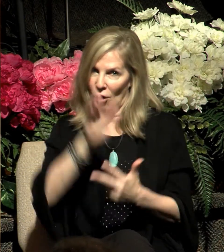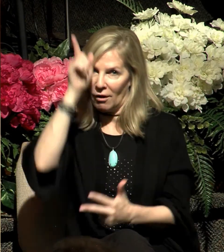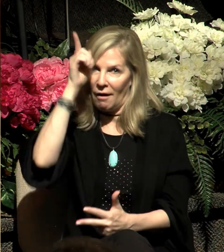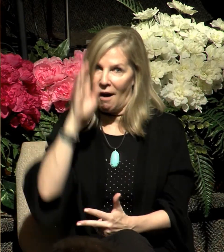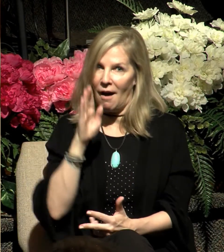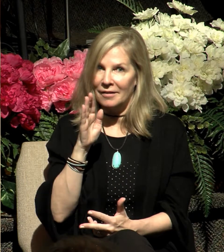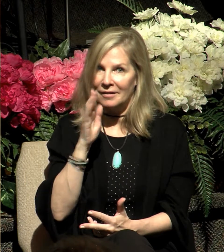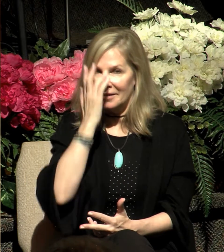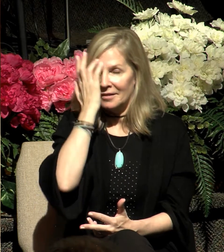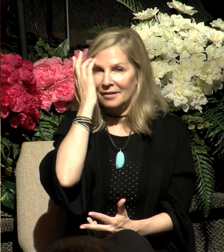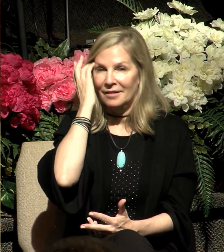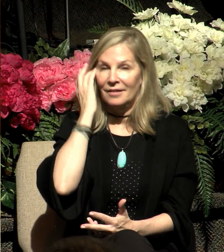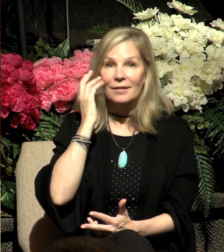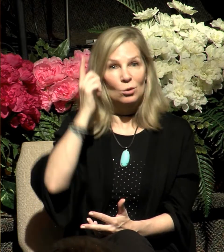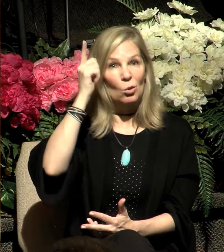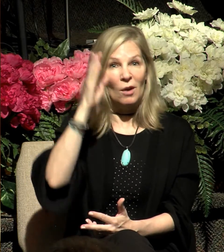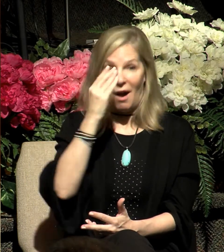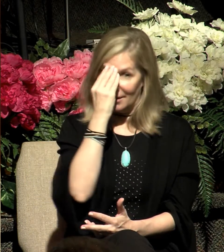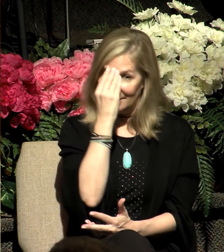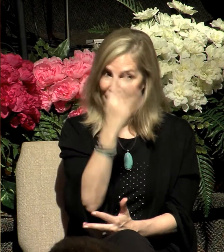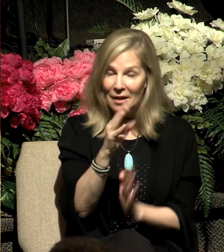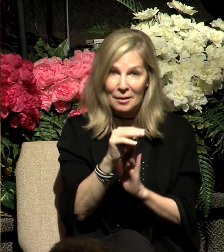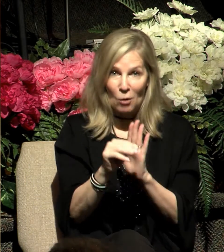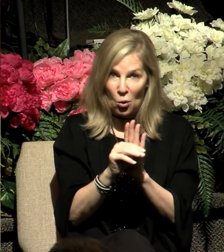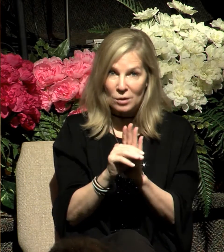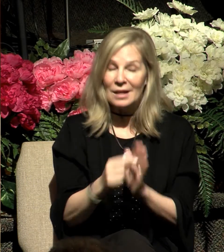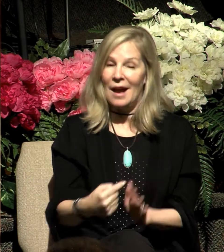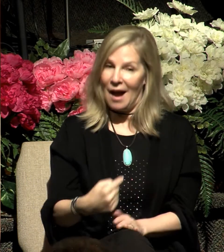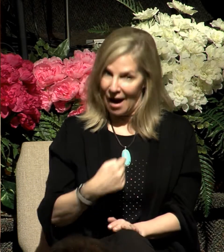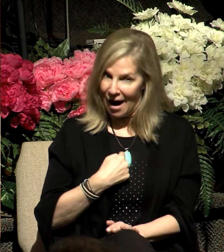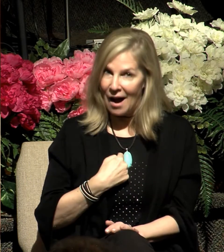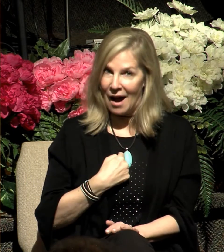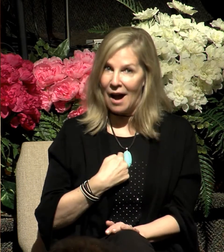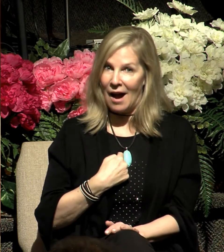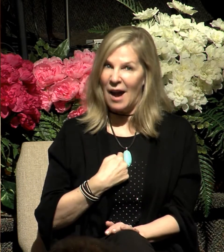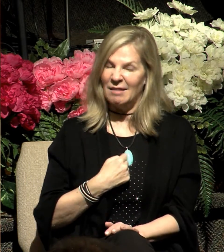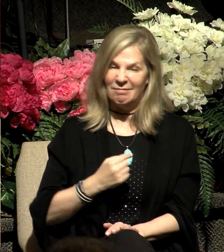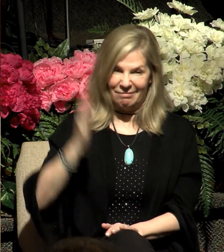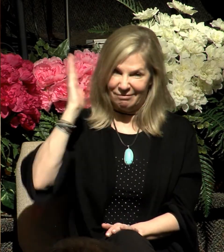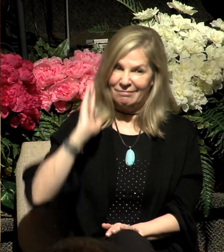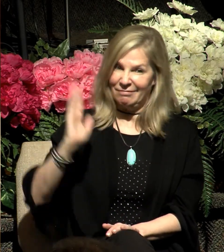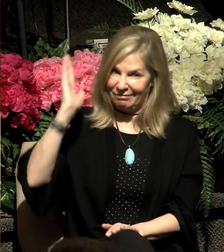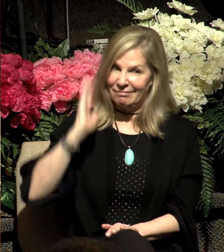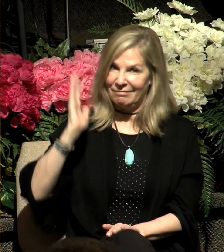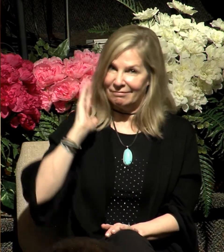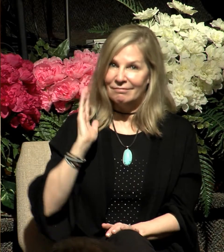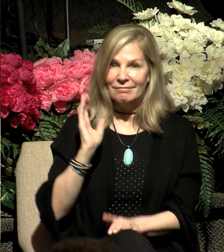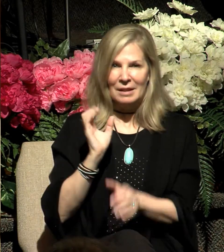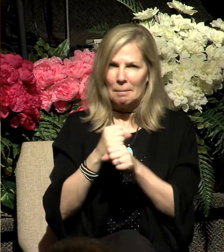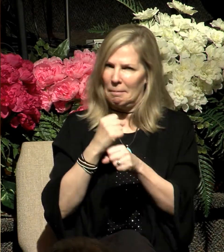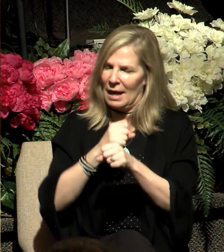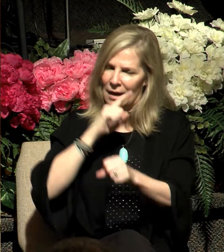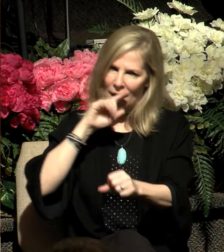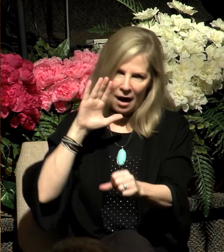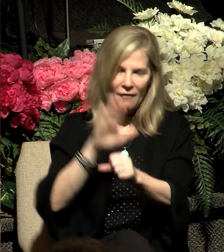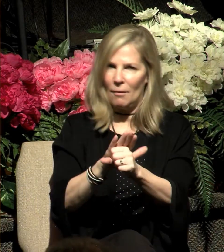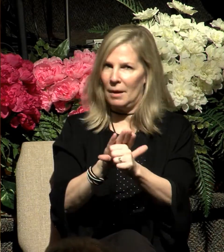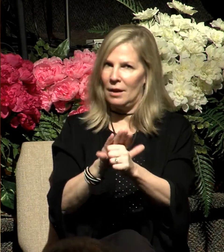a very clear statement to Moses that he is the one who years earlier made a covenant with Abraham